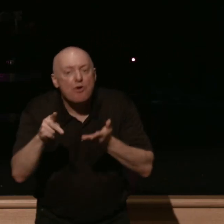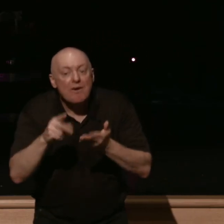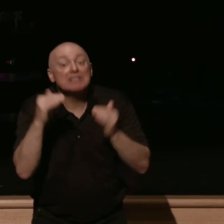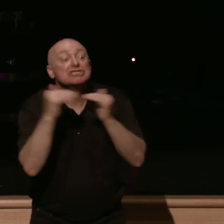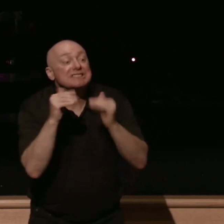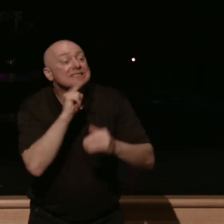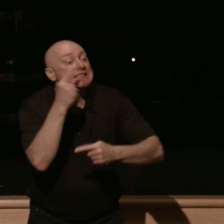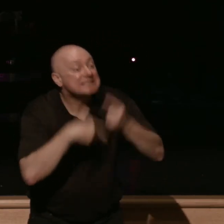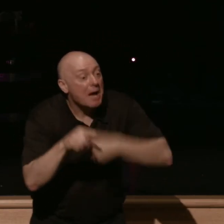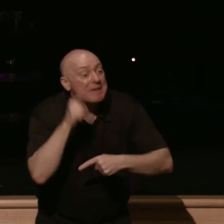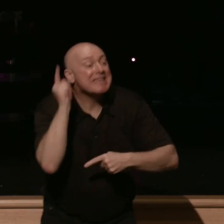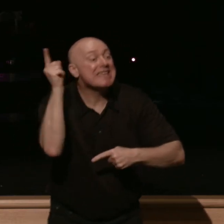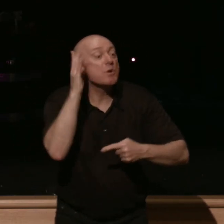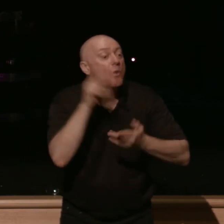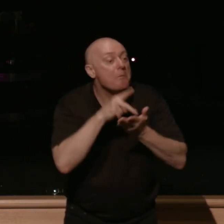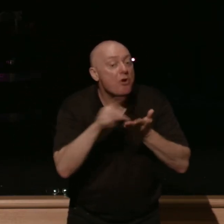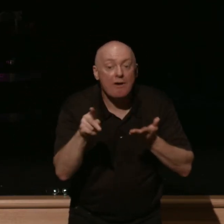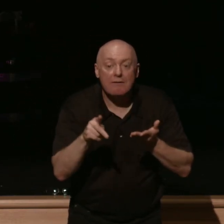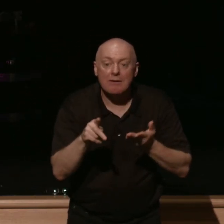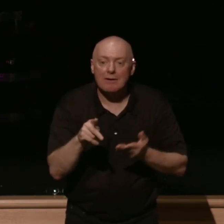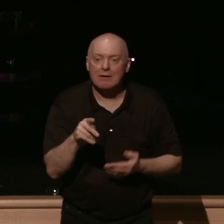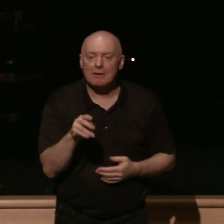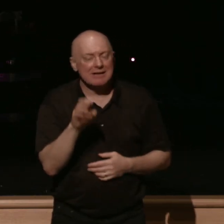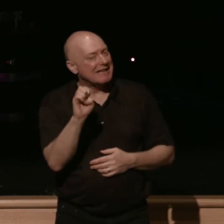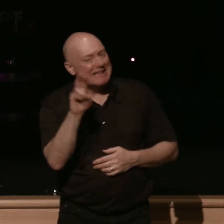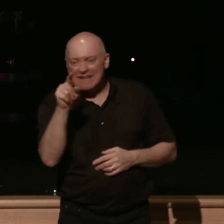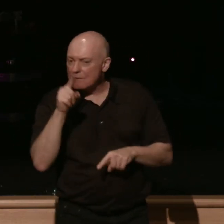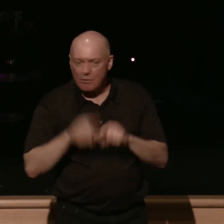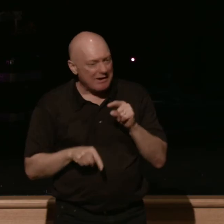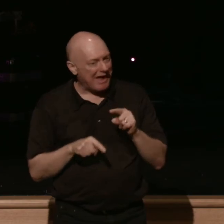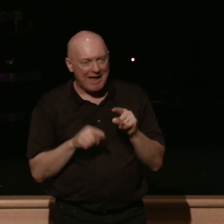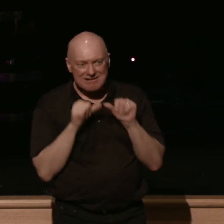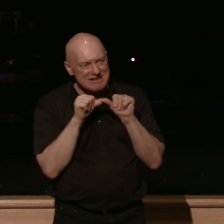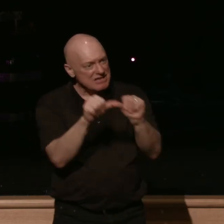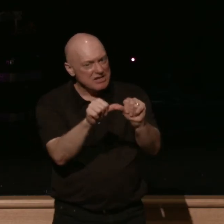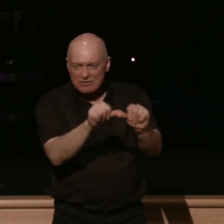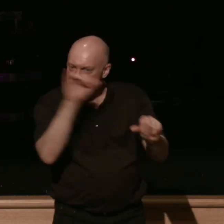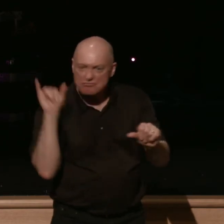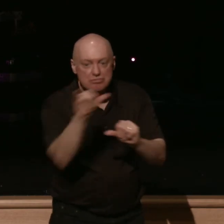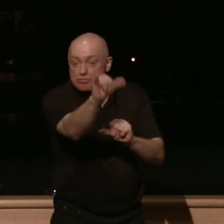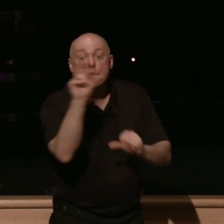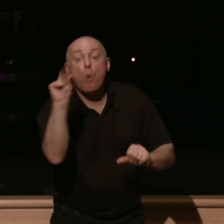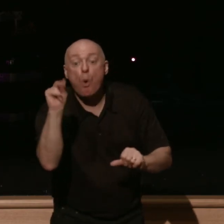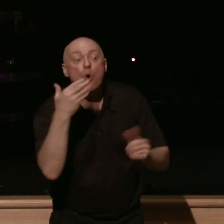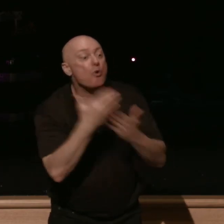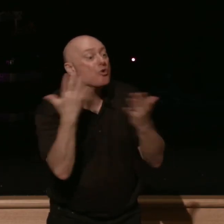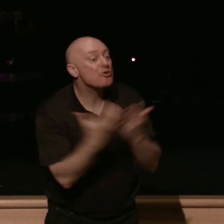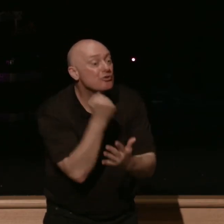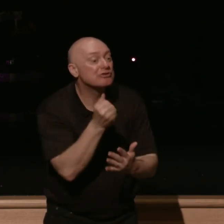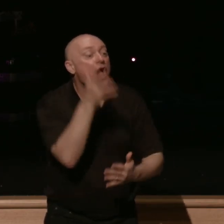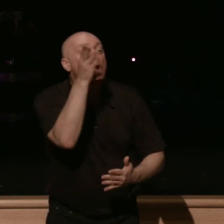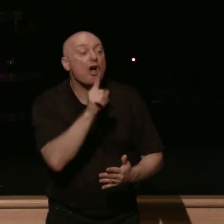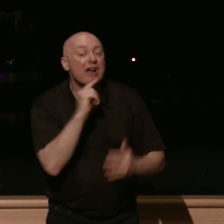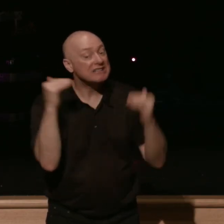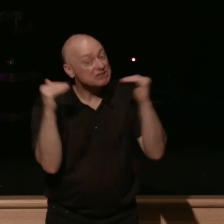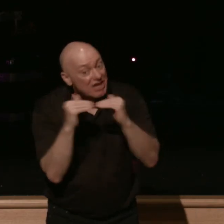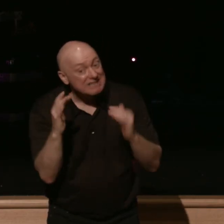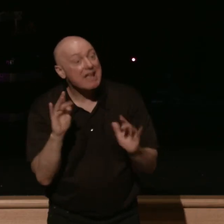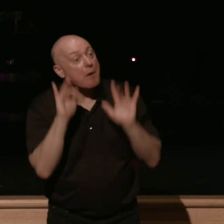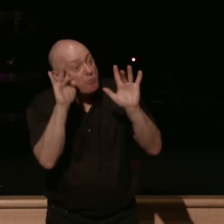coming and he's going to purify but evil can't be allowed to exist indefinitely and here's the great news at the end God is just and merciful and just in